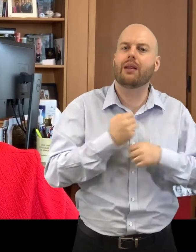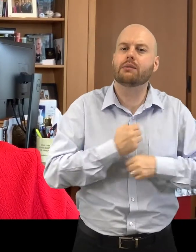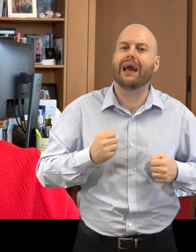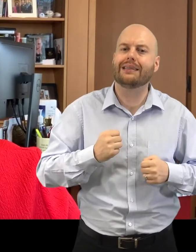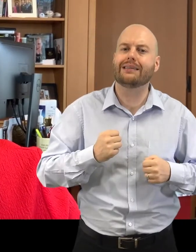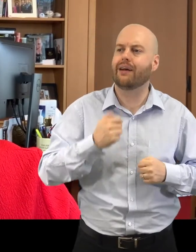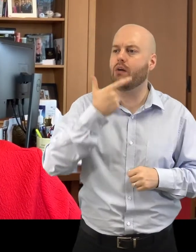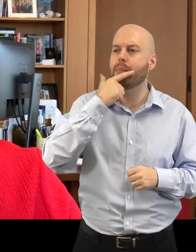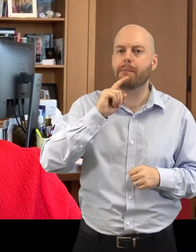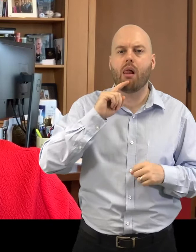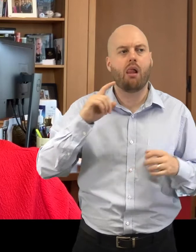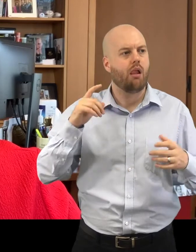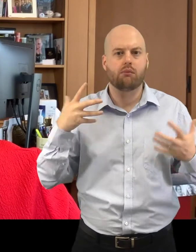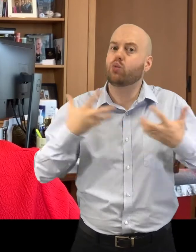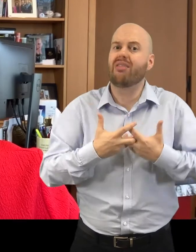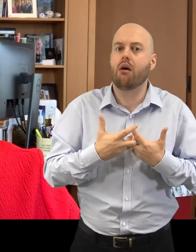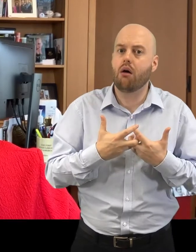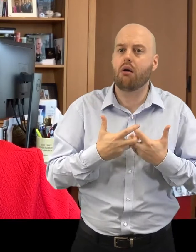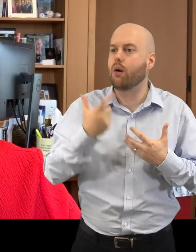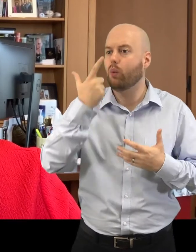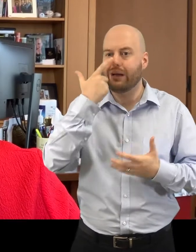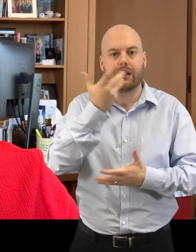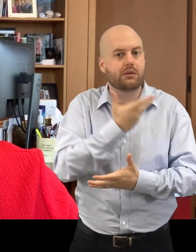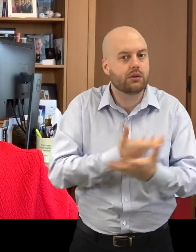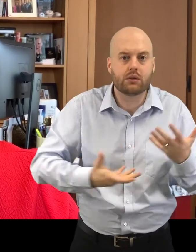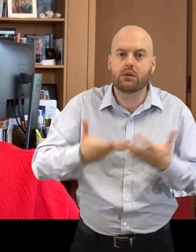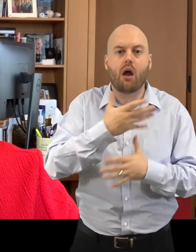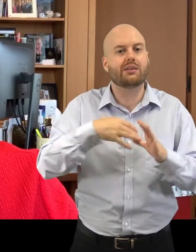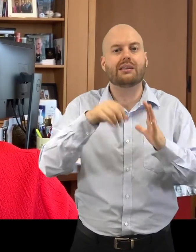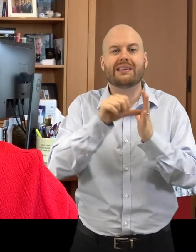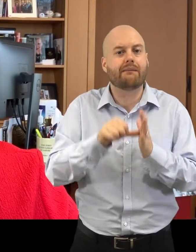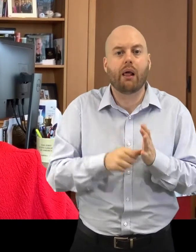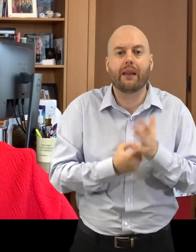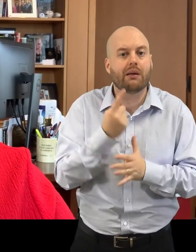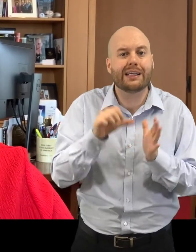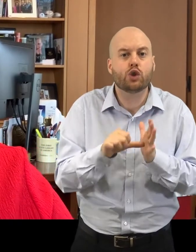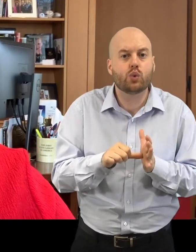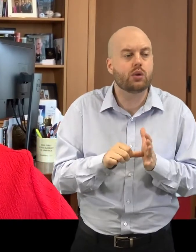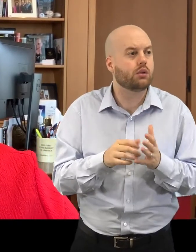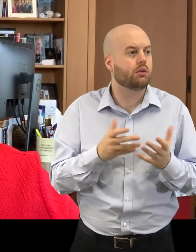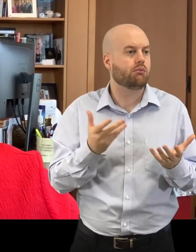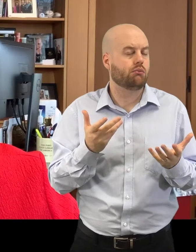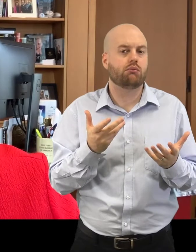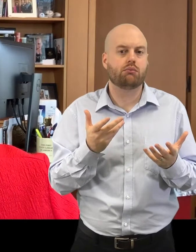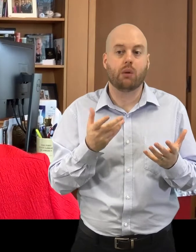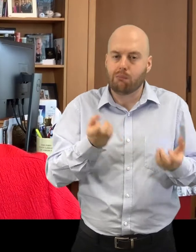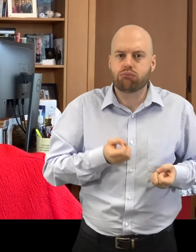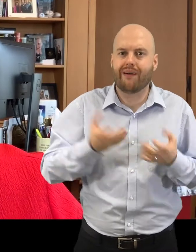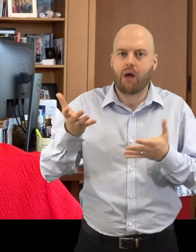come together and to discuss difficult issues to be able to provide the resources for that. And I